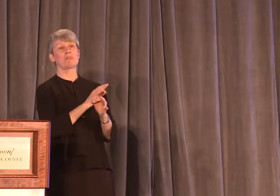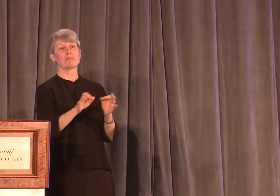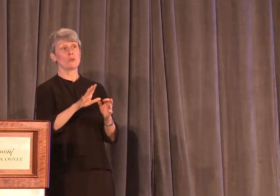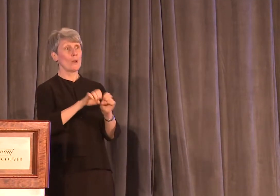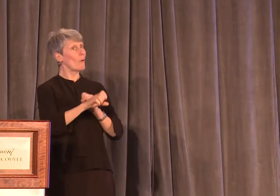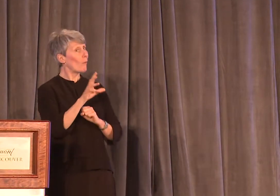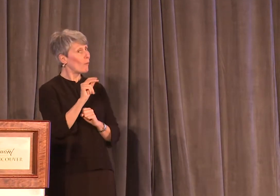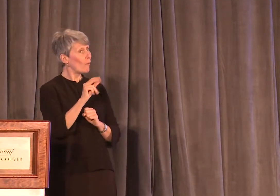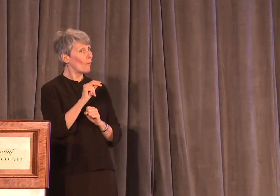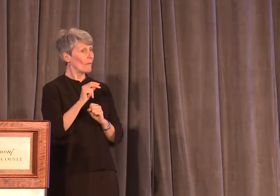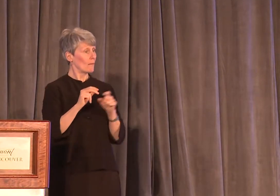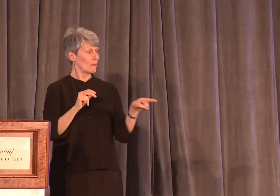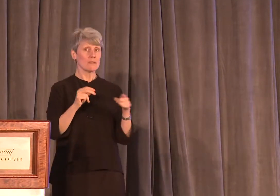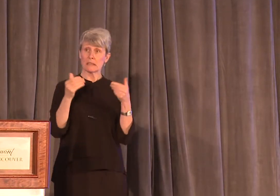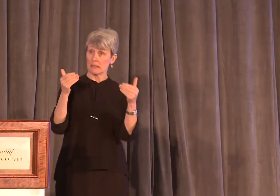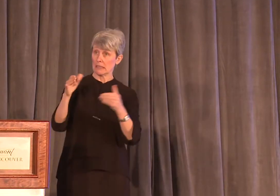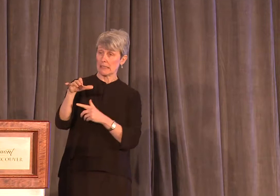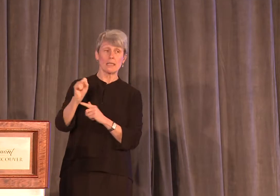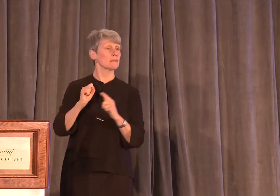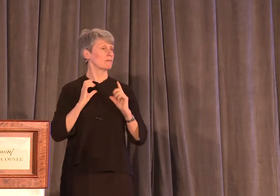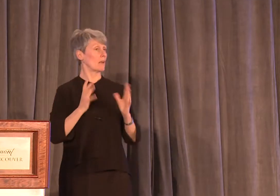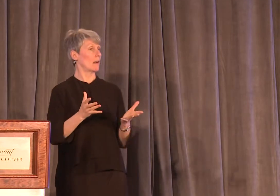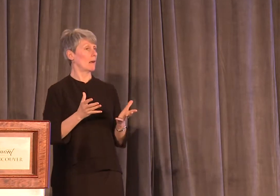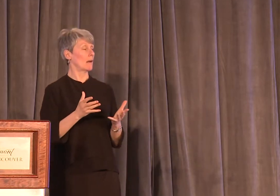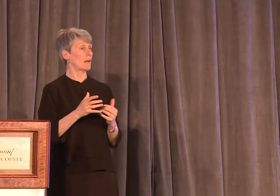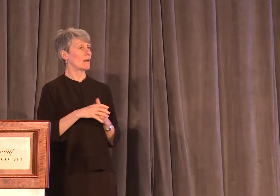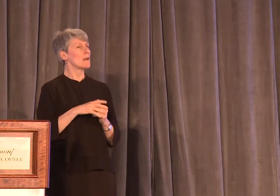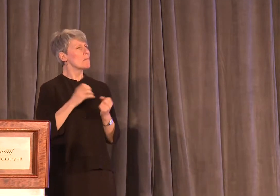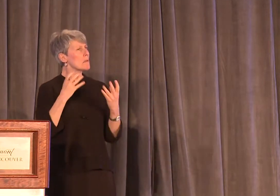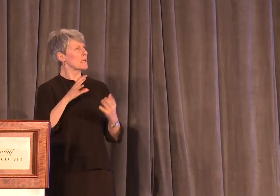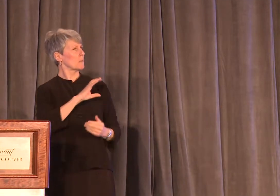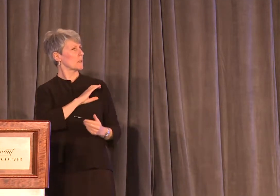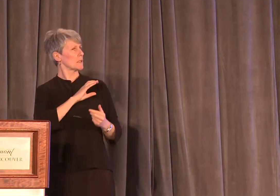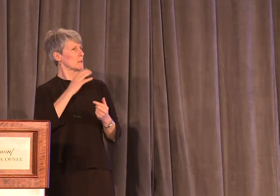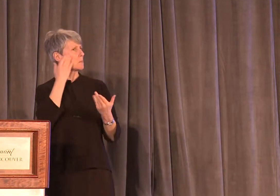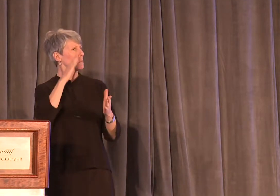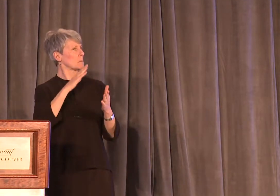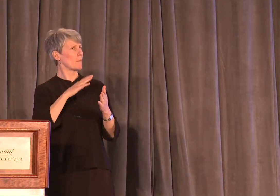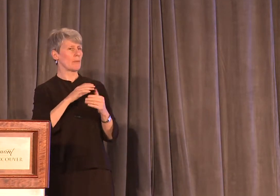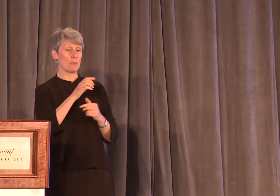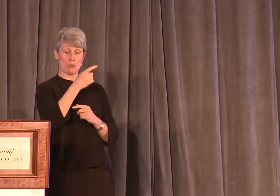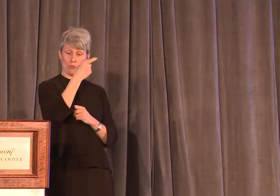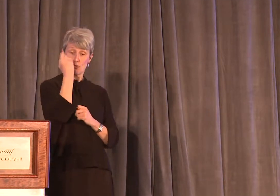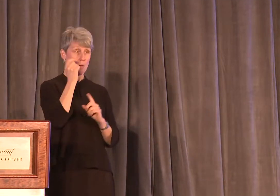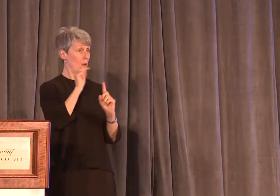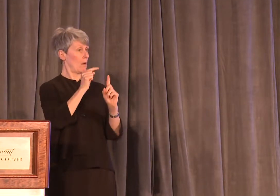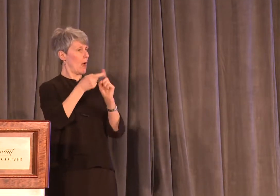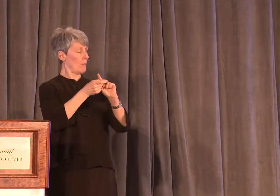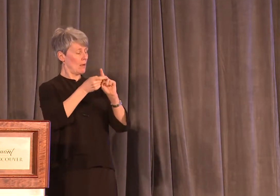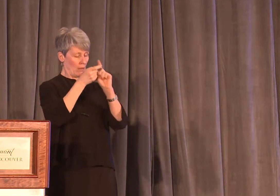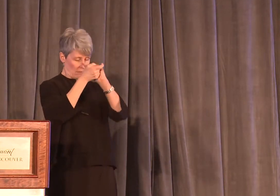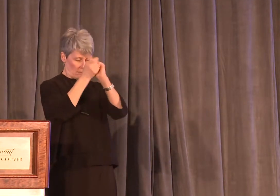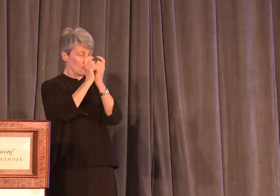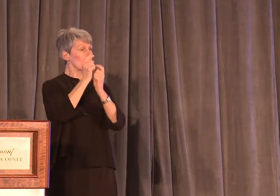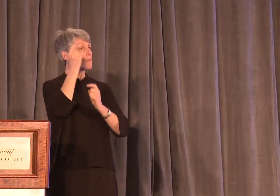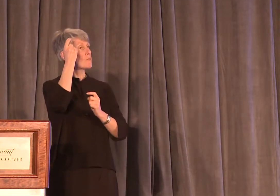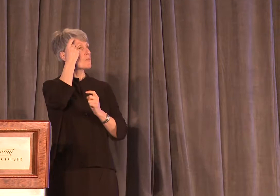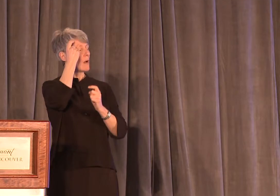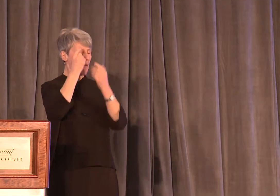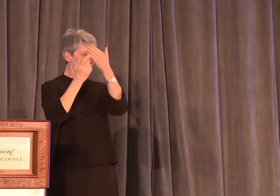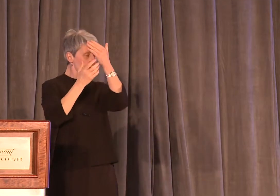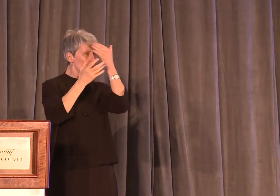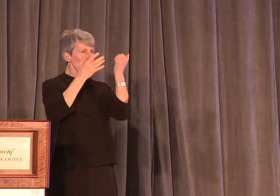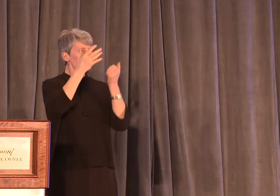officers tasked with investigating sexual assault were not familiar with the neurobiology of trauma, how trauma can impact a